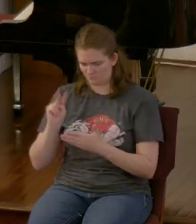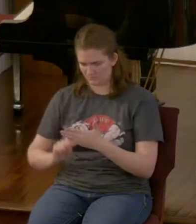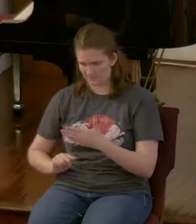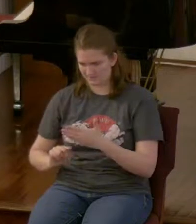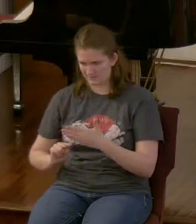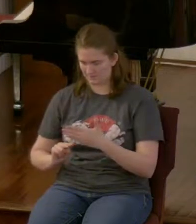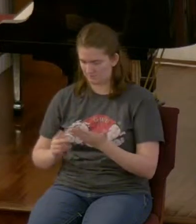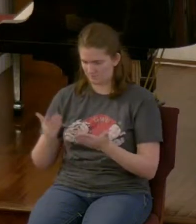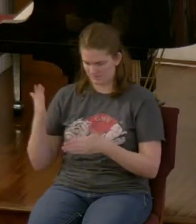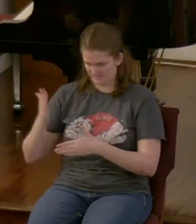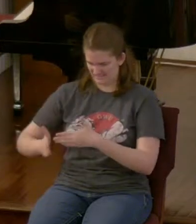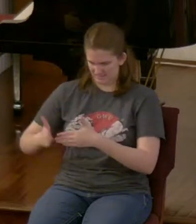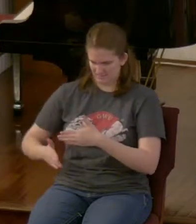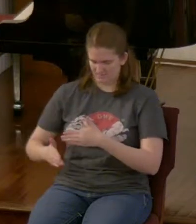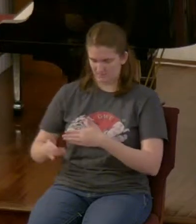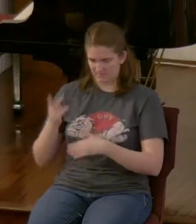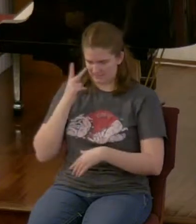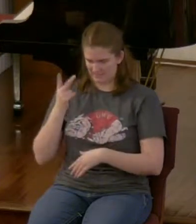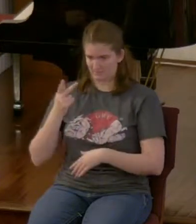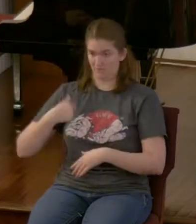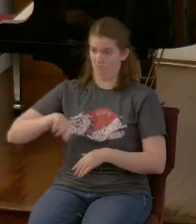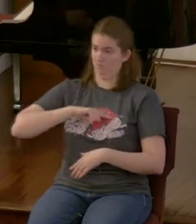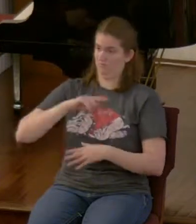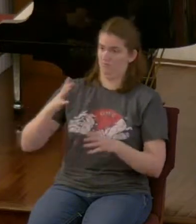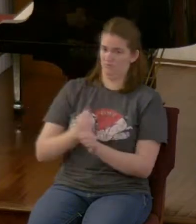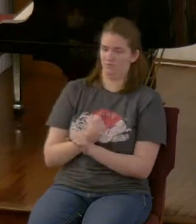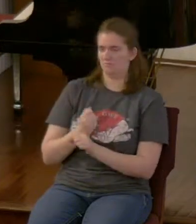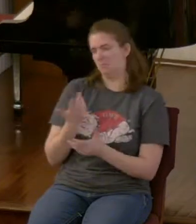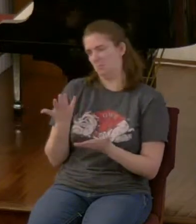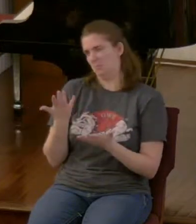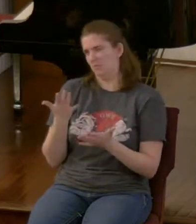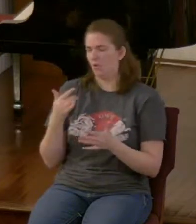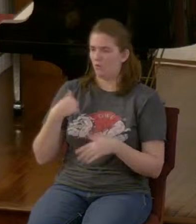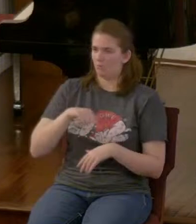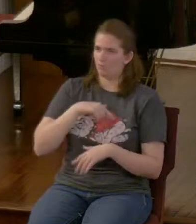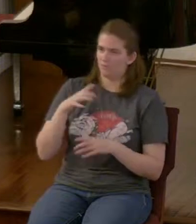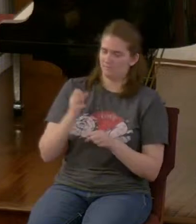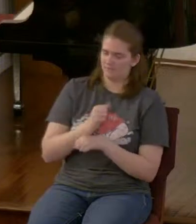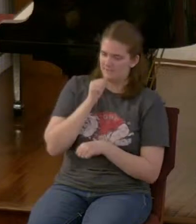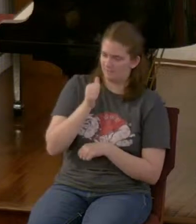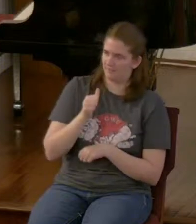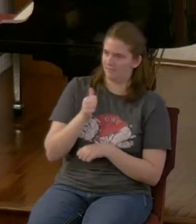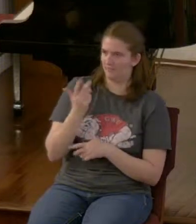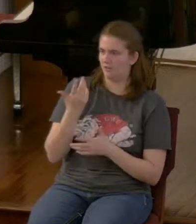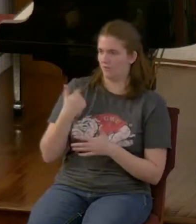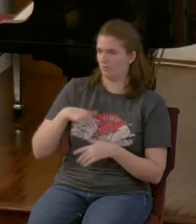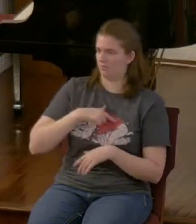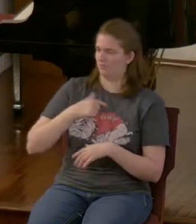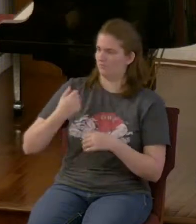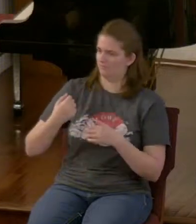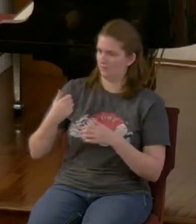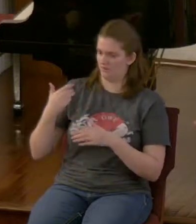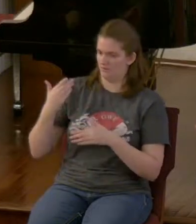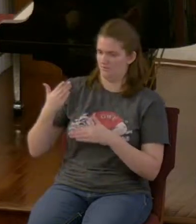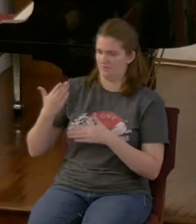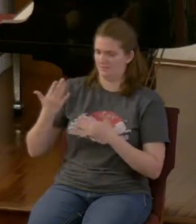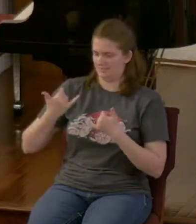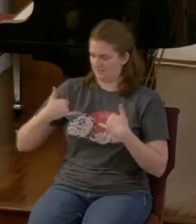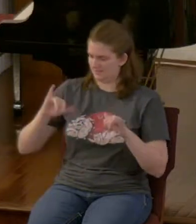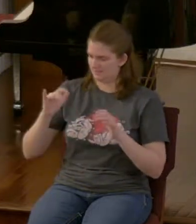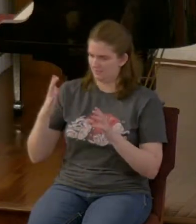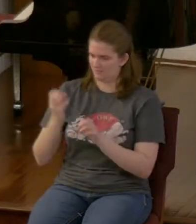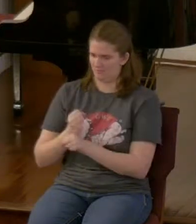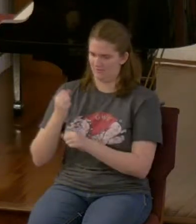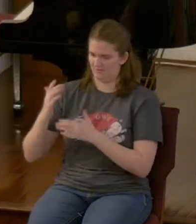we we win we don't win we're just on the winning side because God wins we're on the winning side